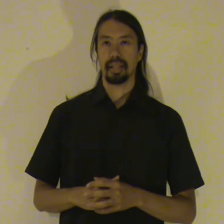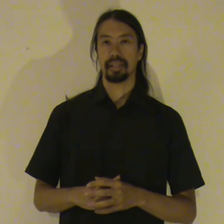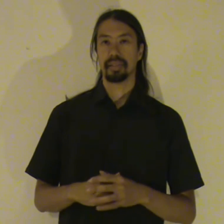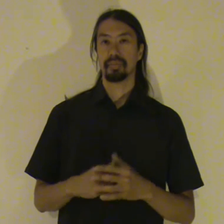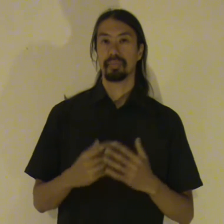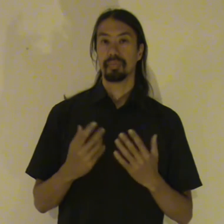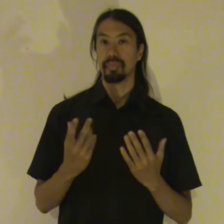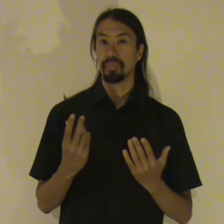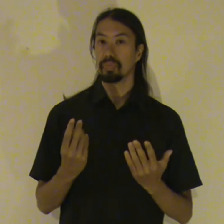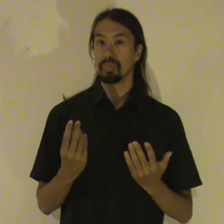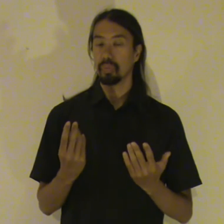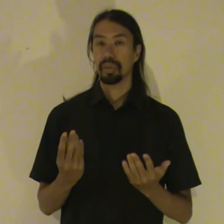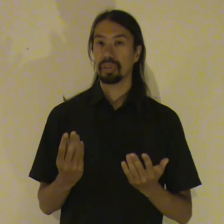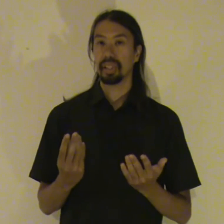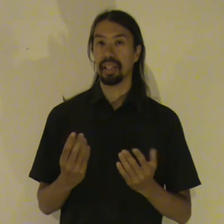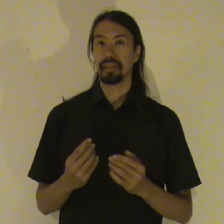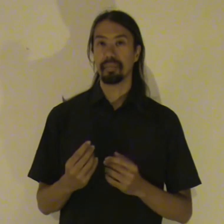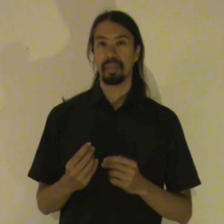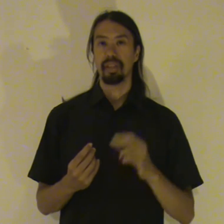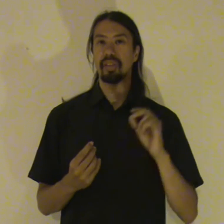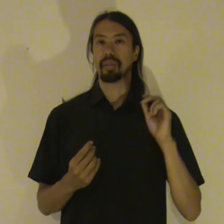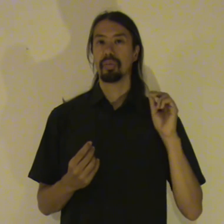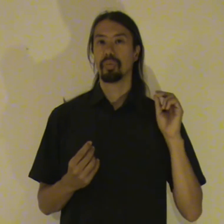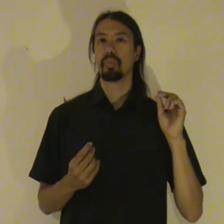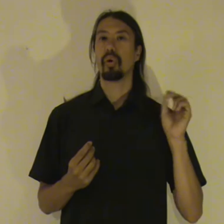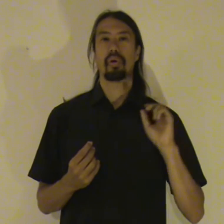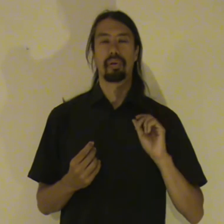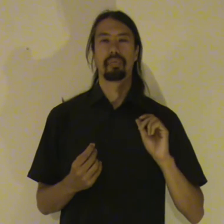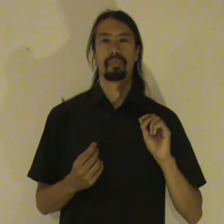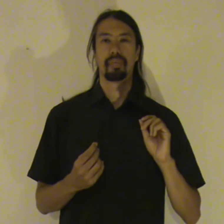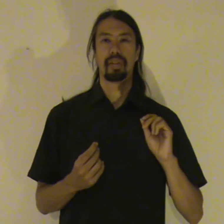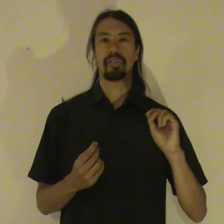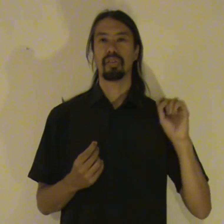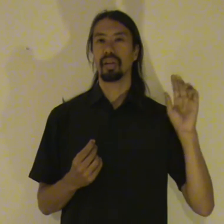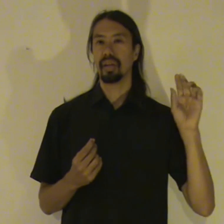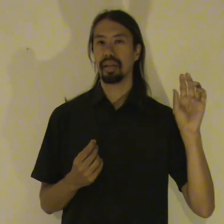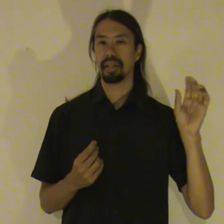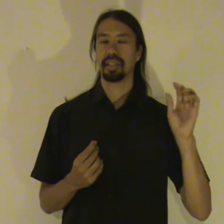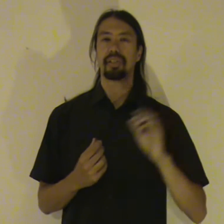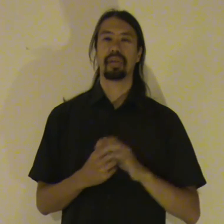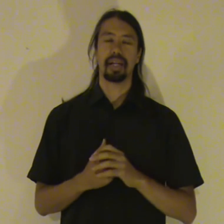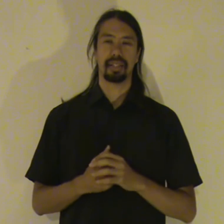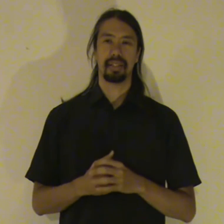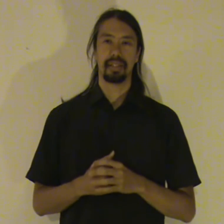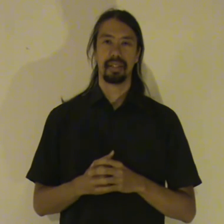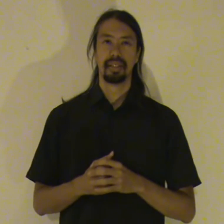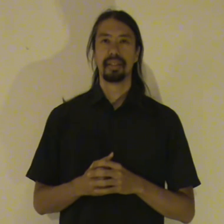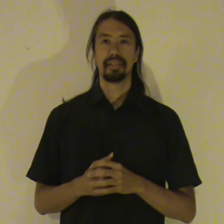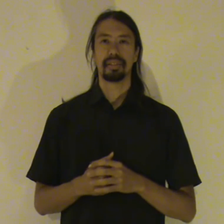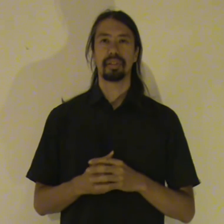And what you're seeing. Is not wrong. It is an energetic reality. So you